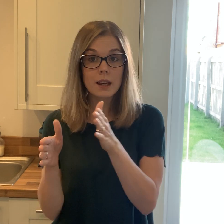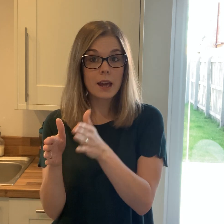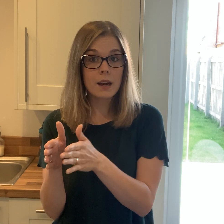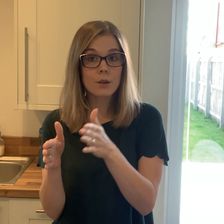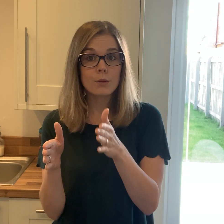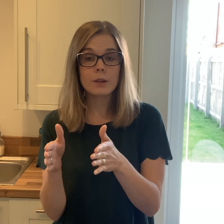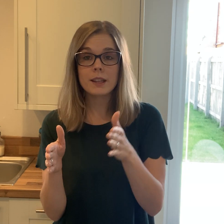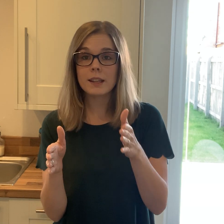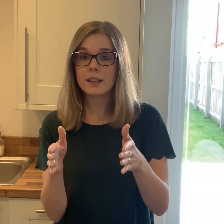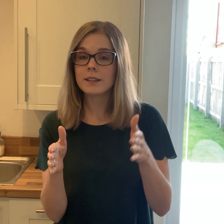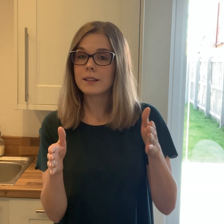echoing?